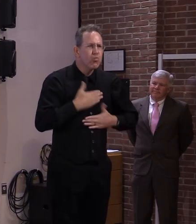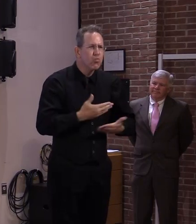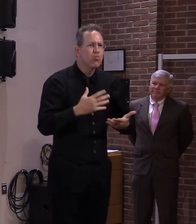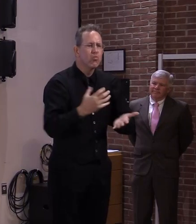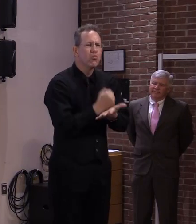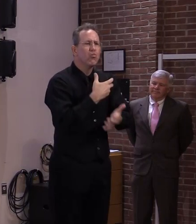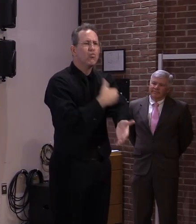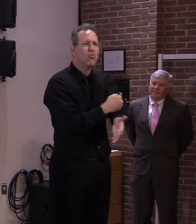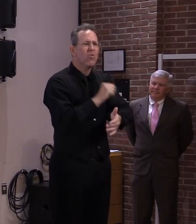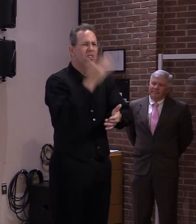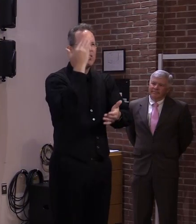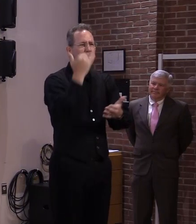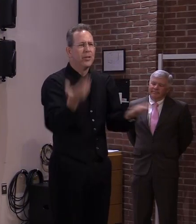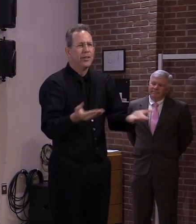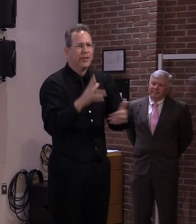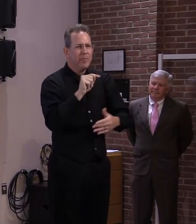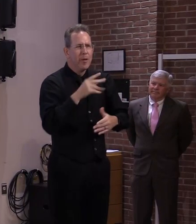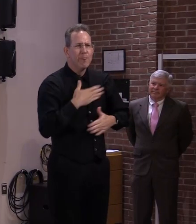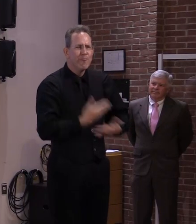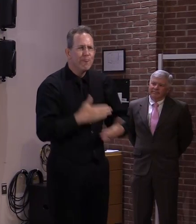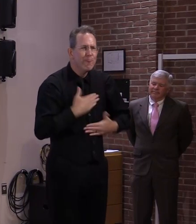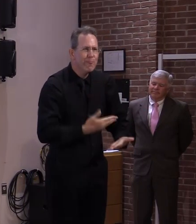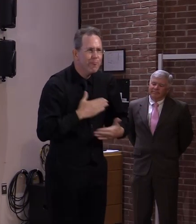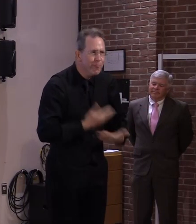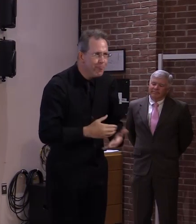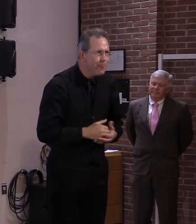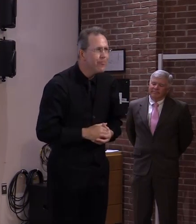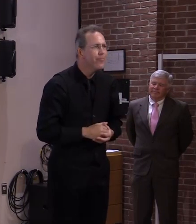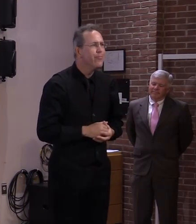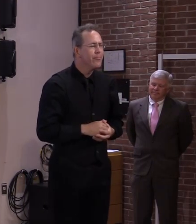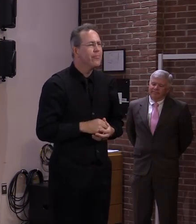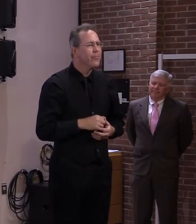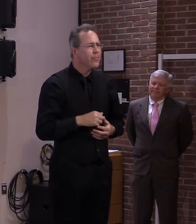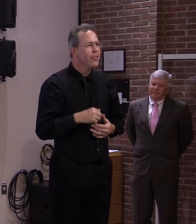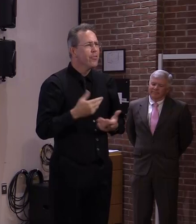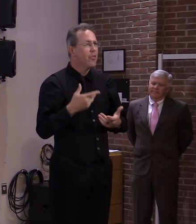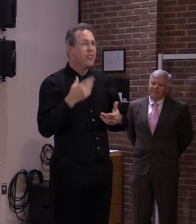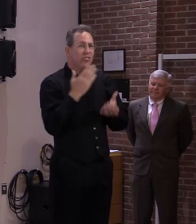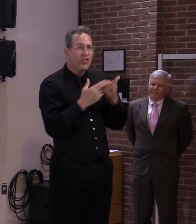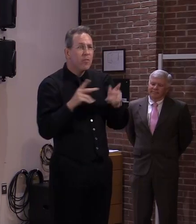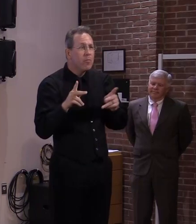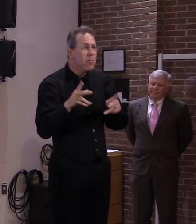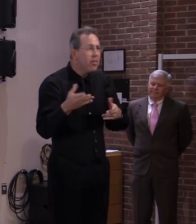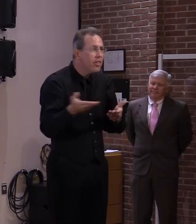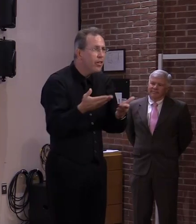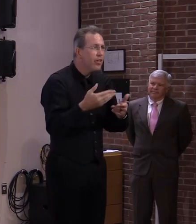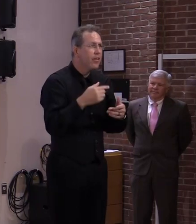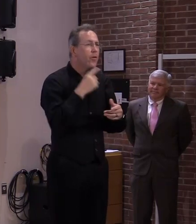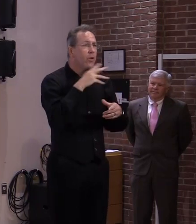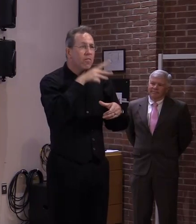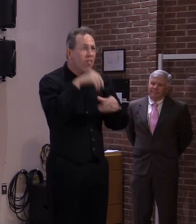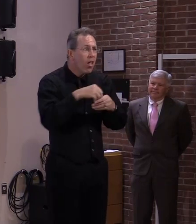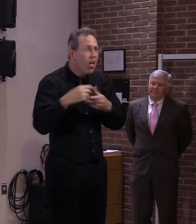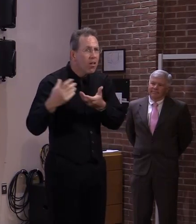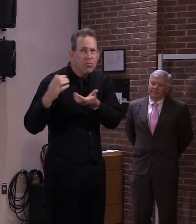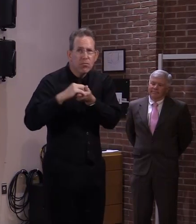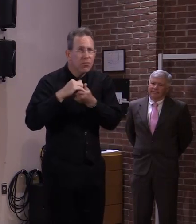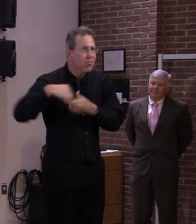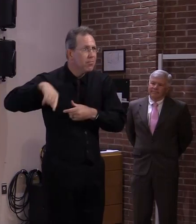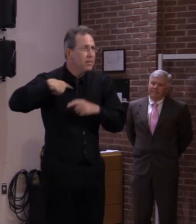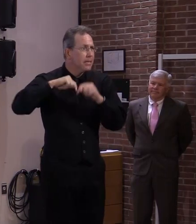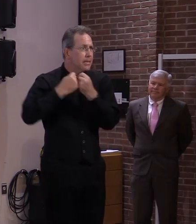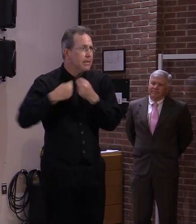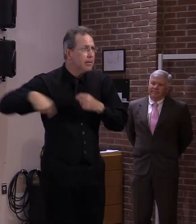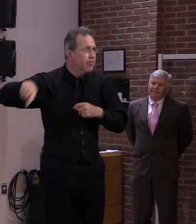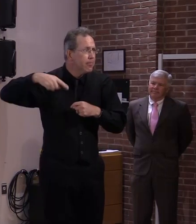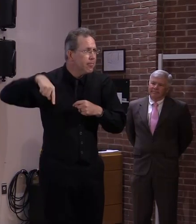a joint effort on a number of different fronts and and finally bringing you know in the